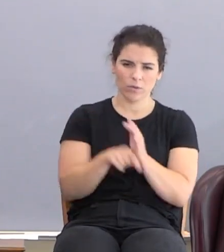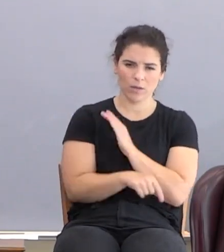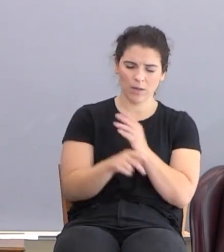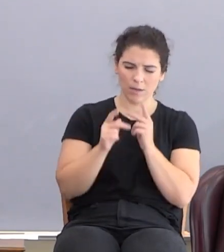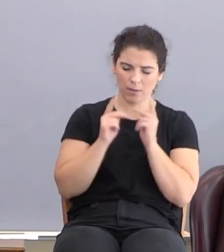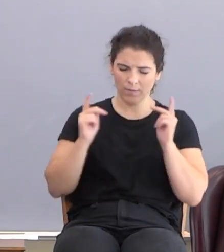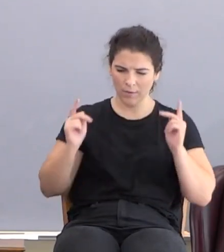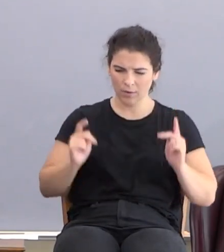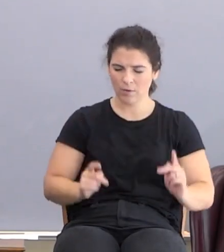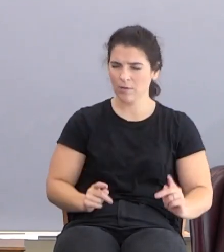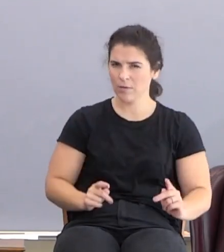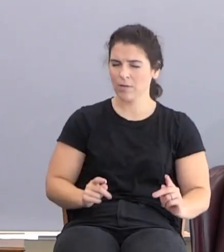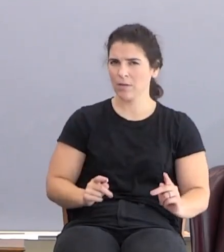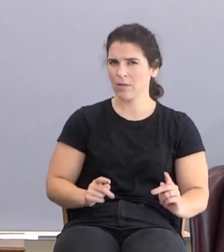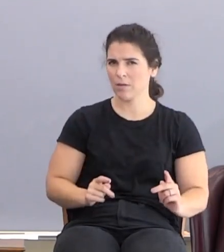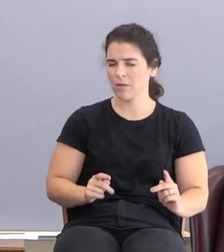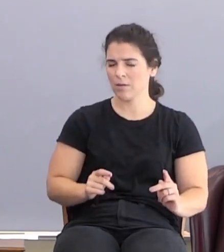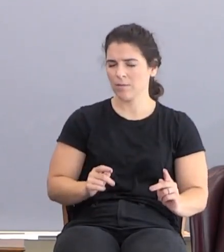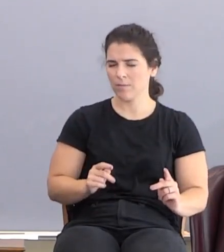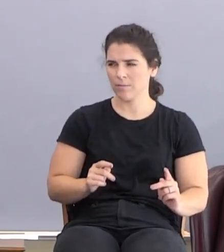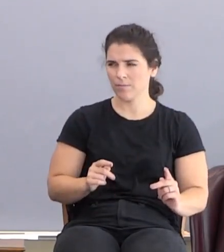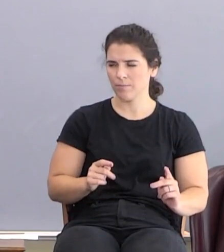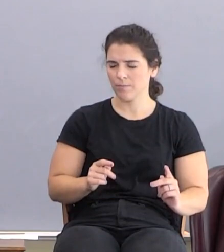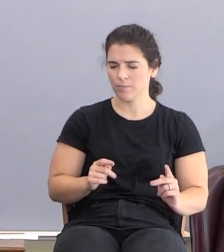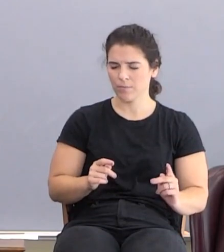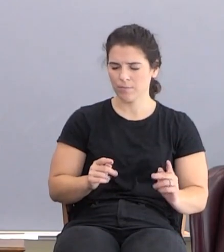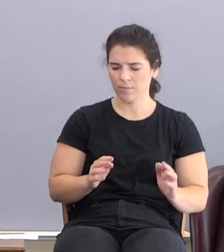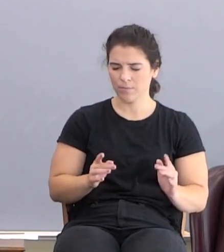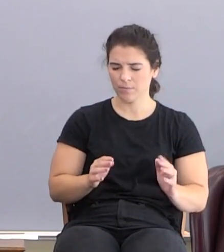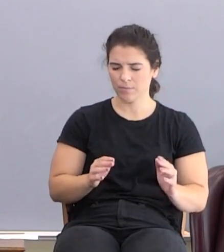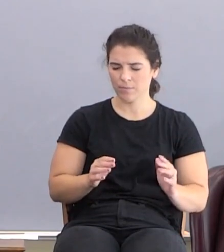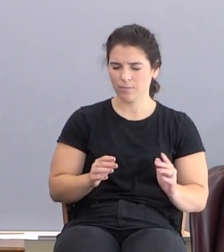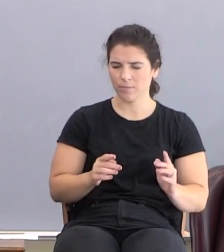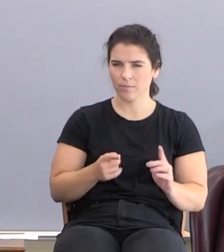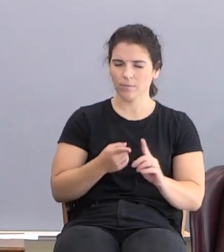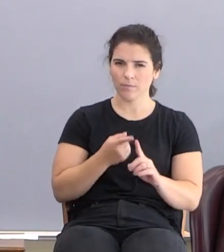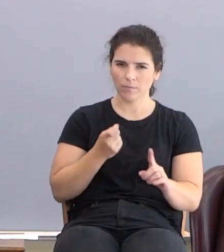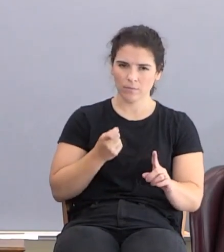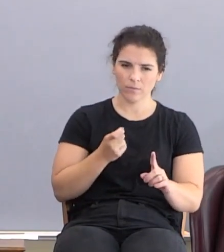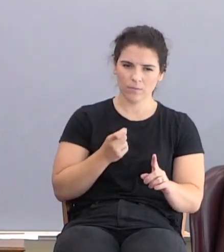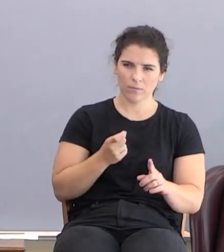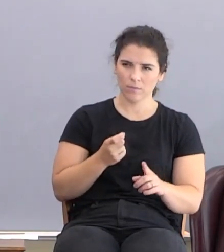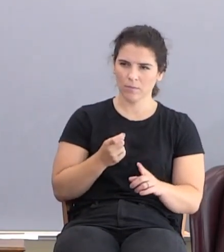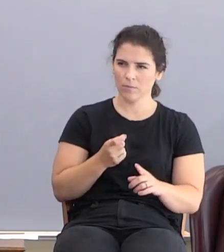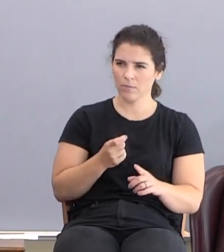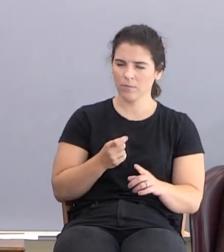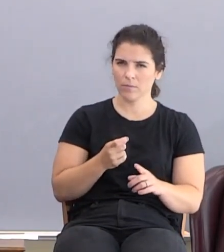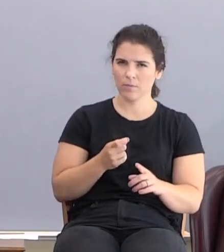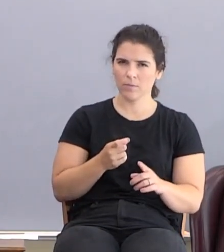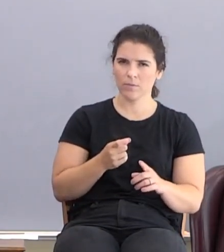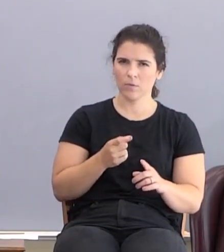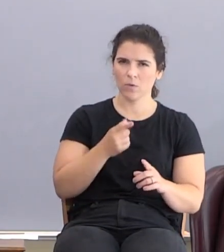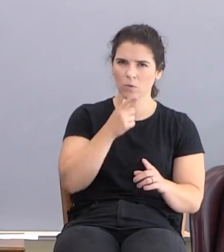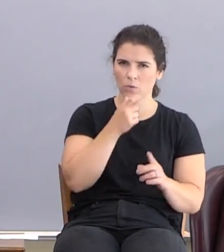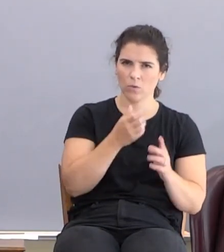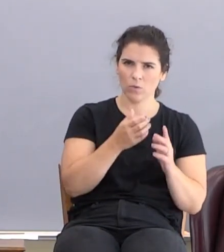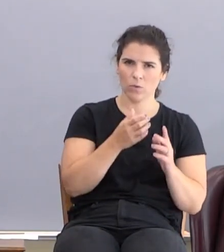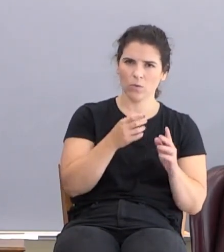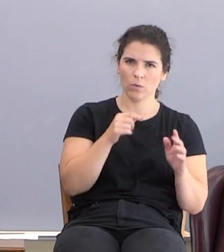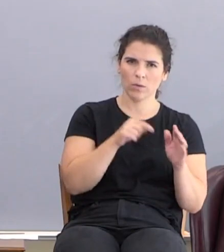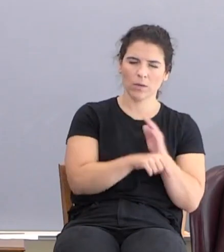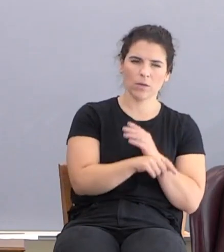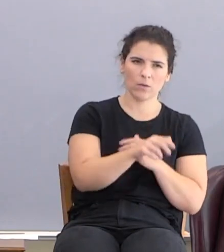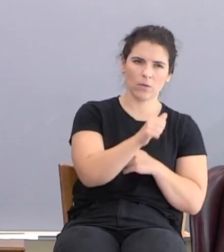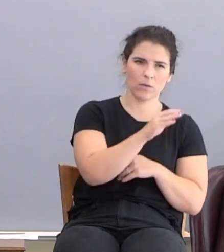Pharisees have slain from Abel. Who slew Abel? Cain.